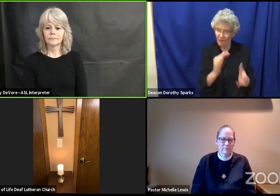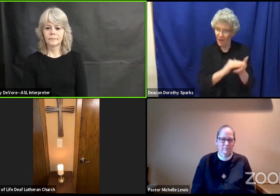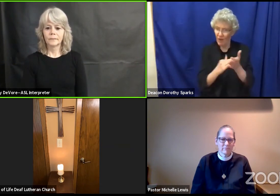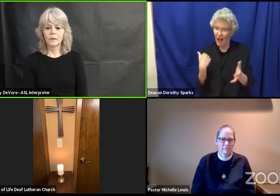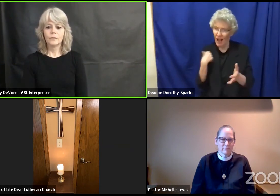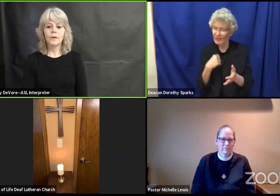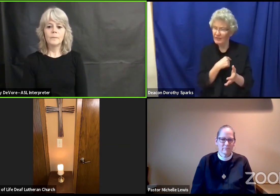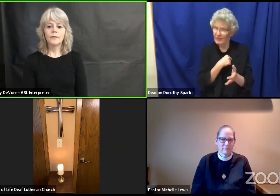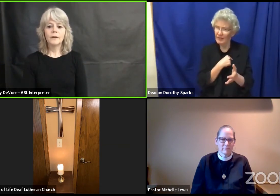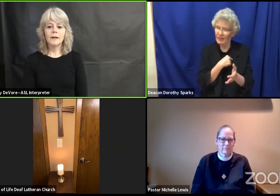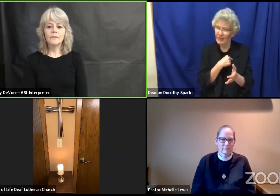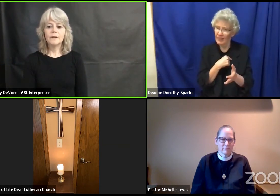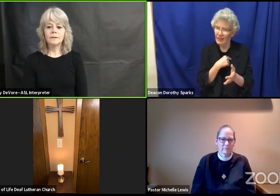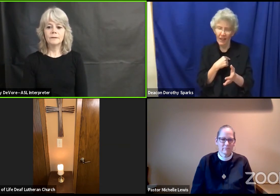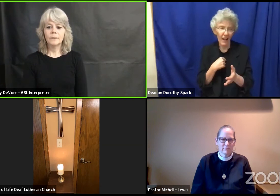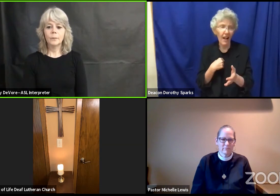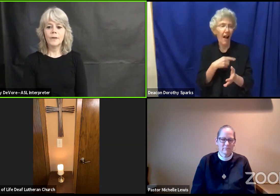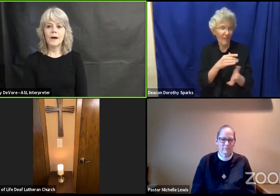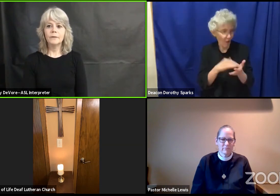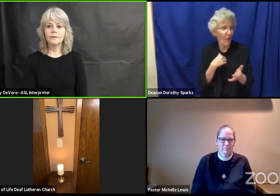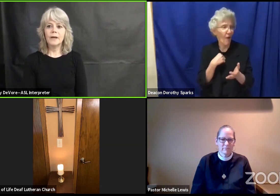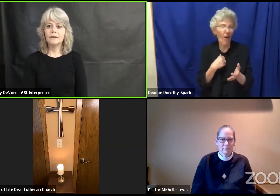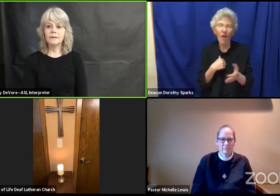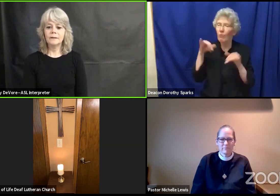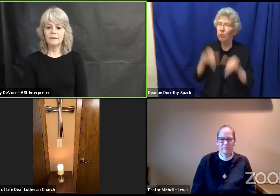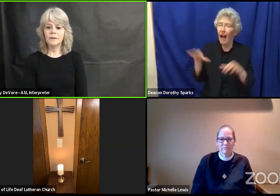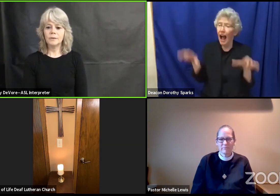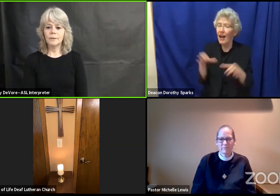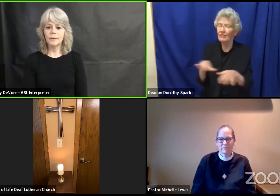from forgiveness without facing the truth